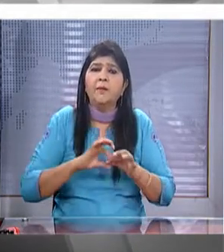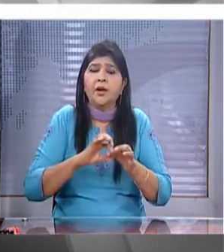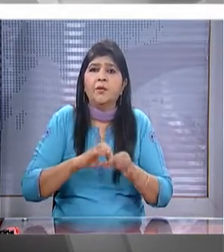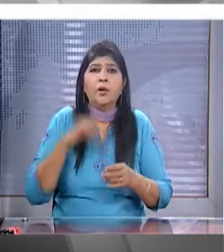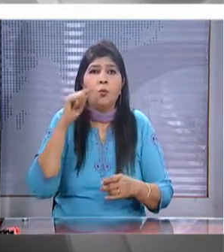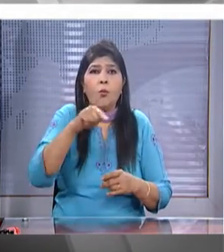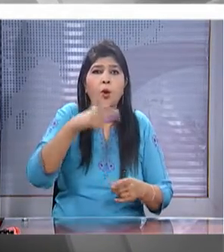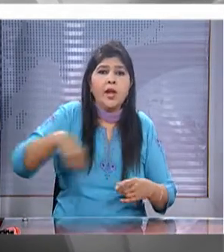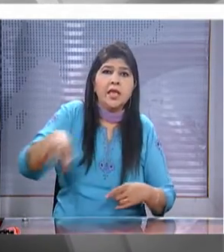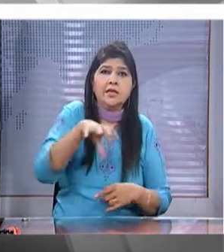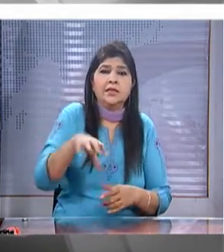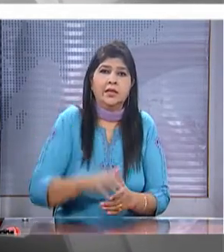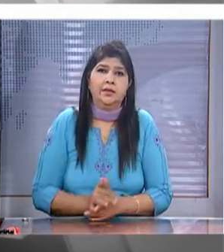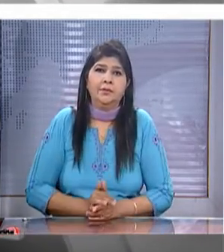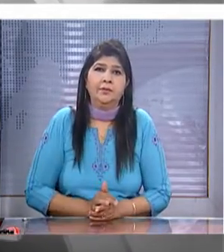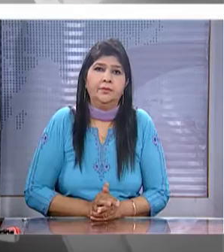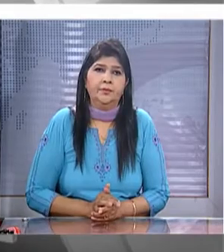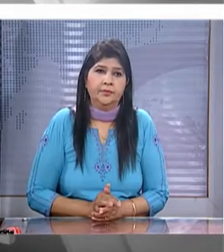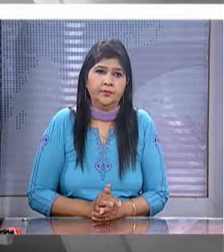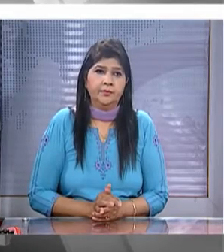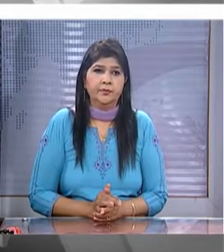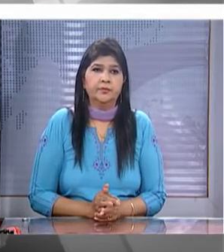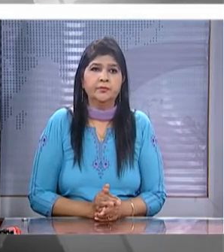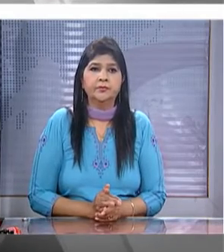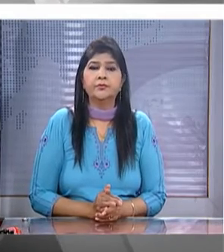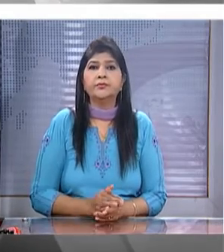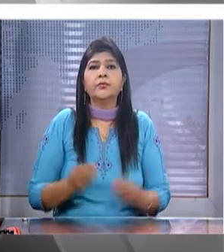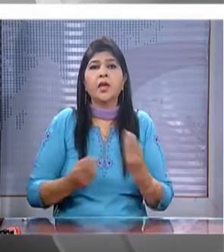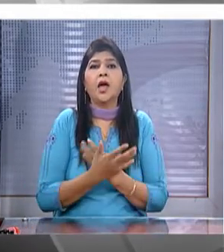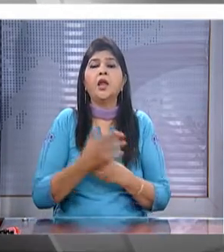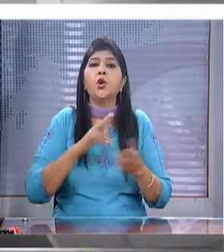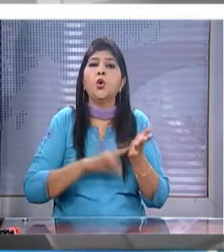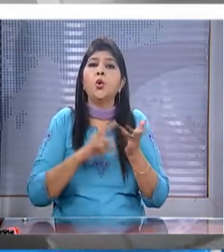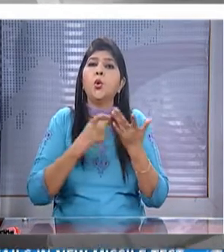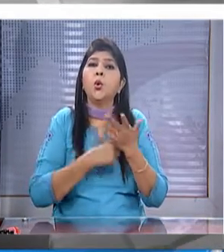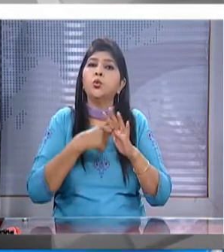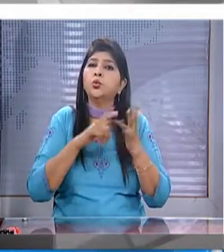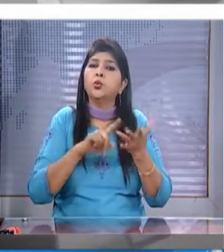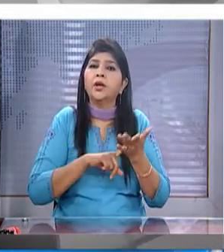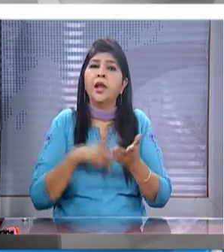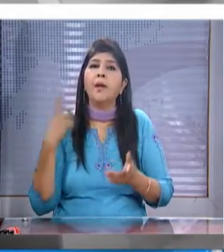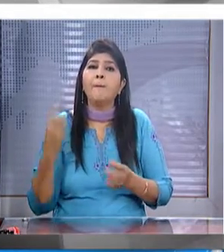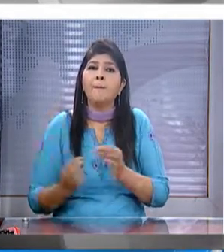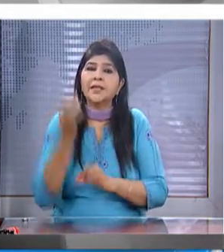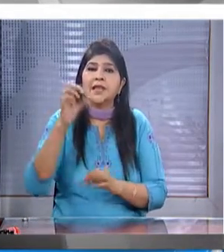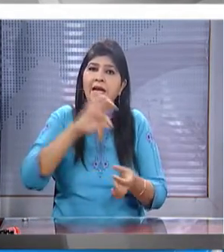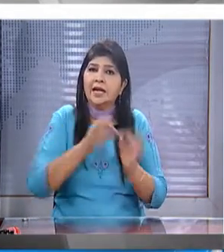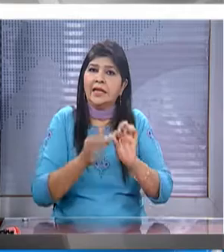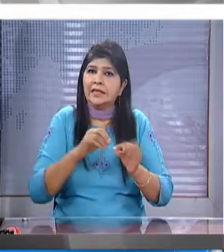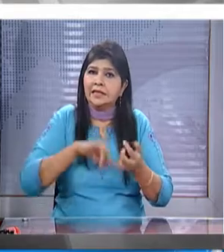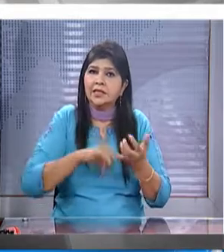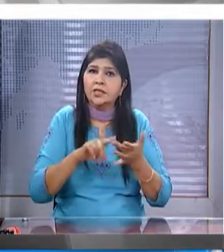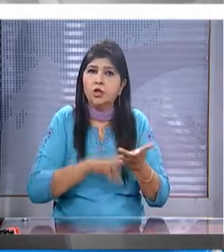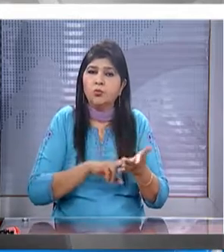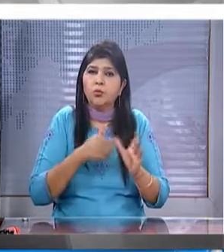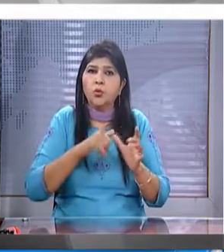a new north korean missile test from sinpo area in the south